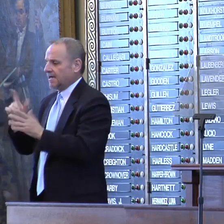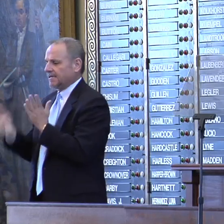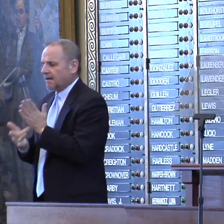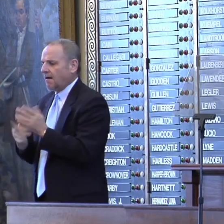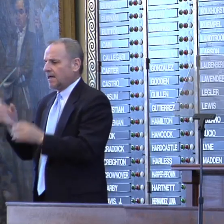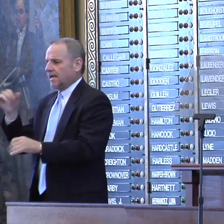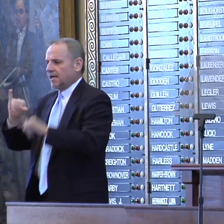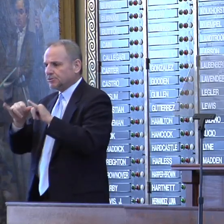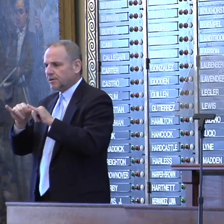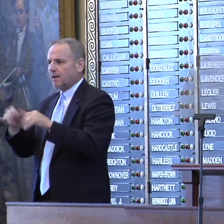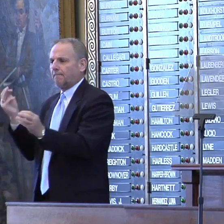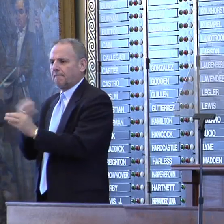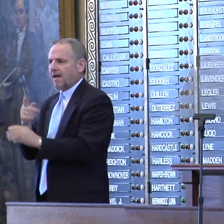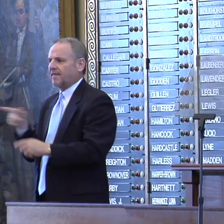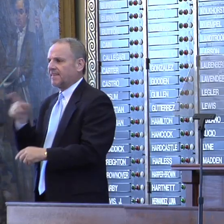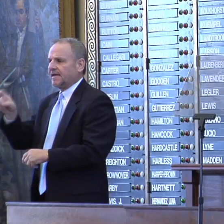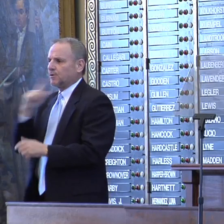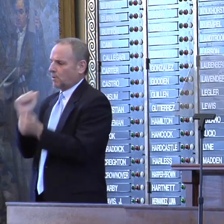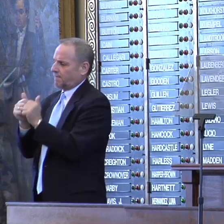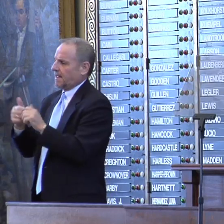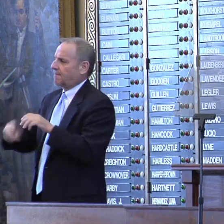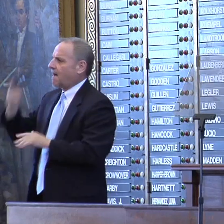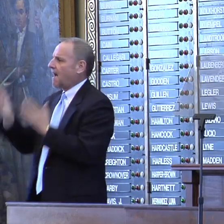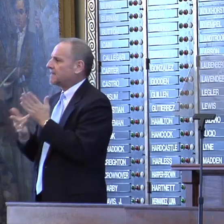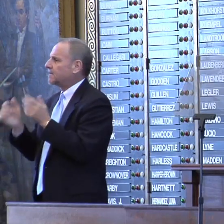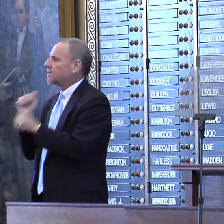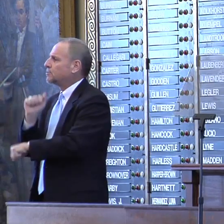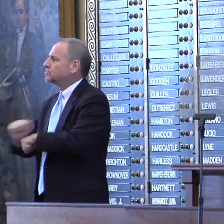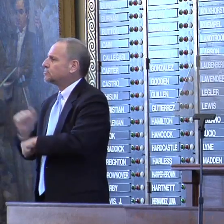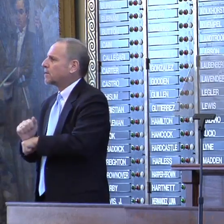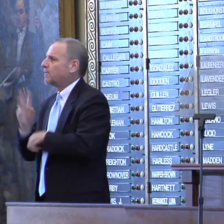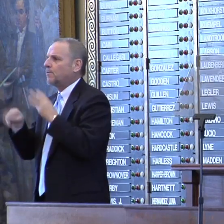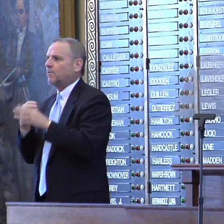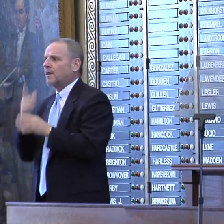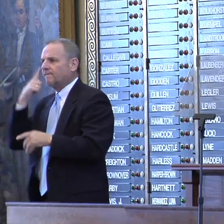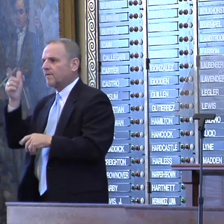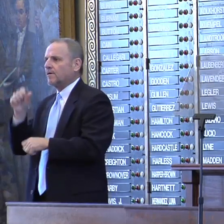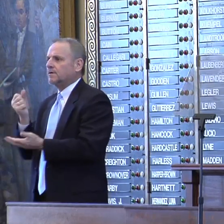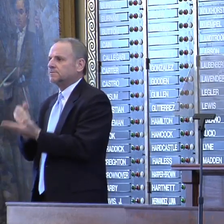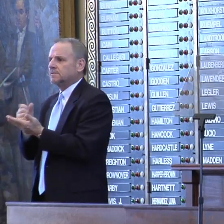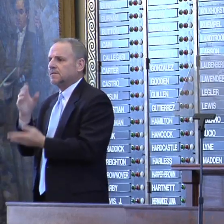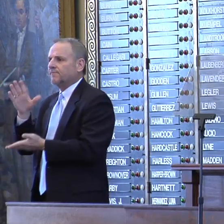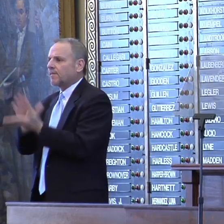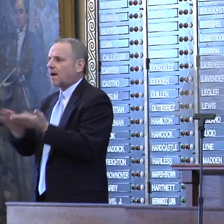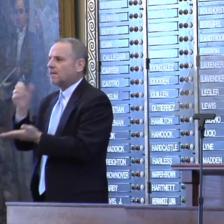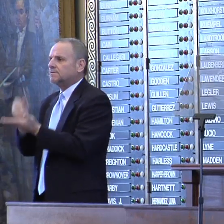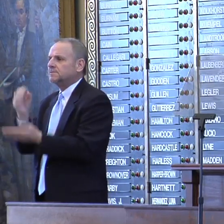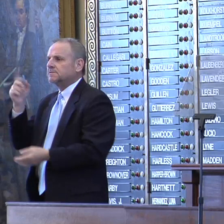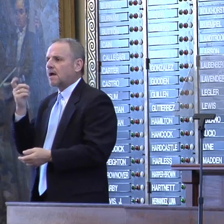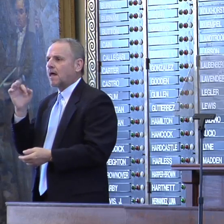engineering, math skills that they need to compete in the high-tech jobs and for those college scholarships.